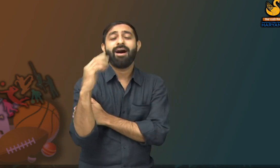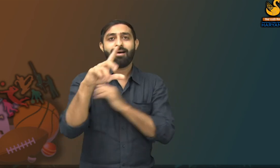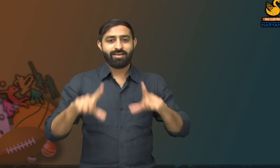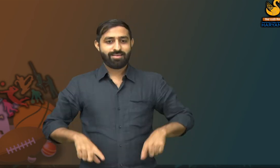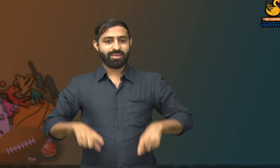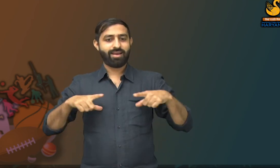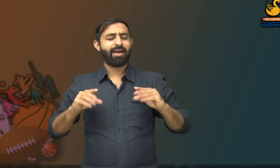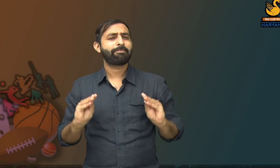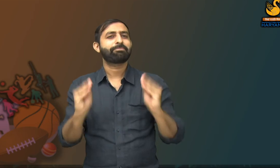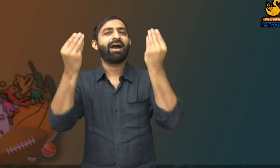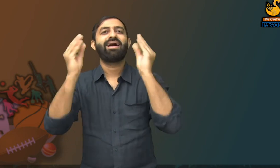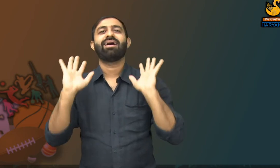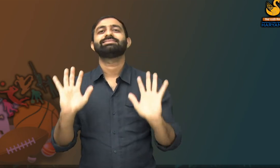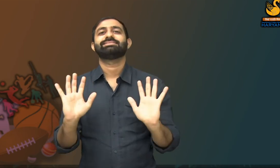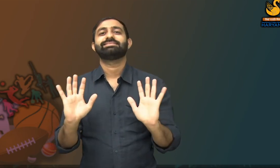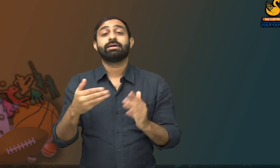and a better life.